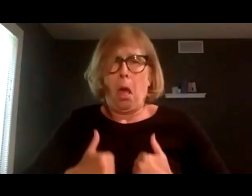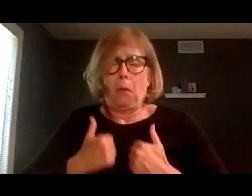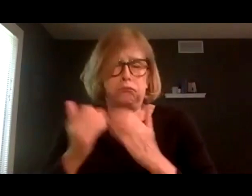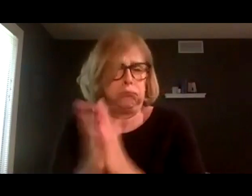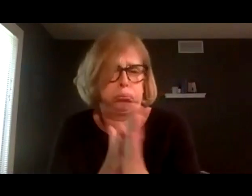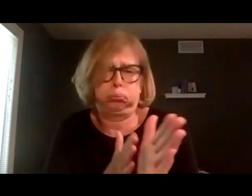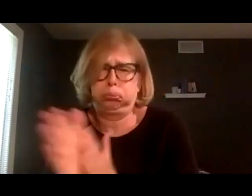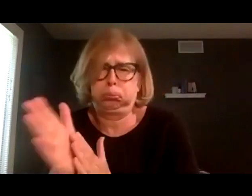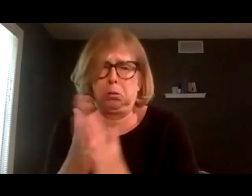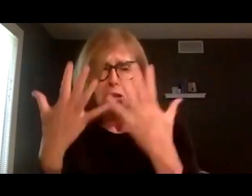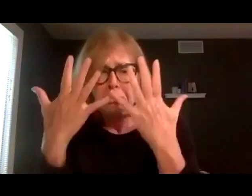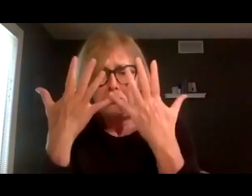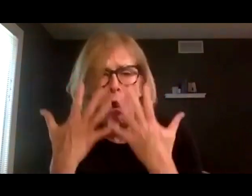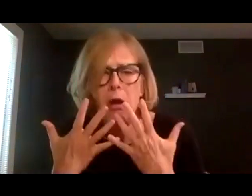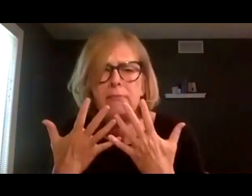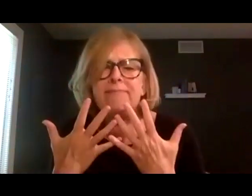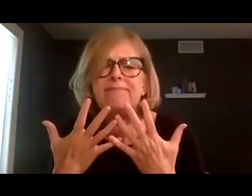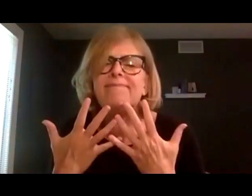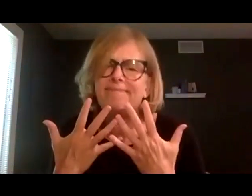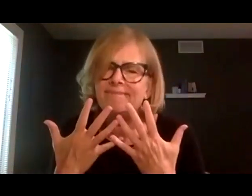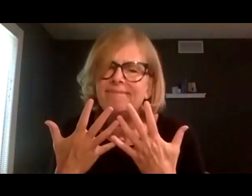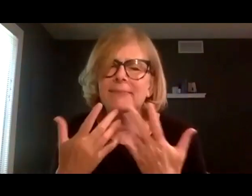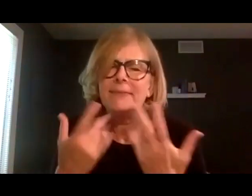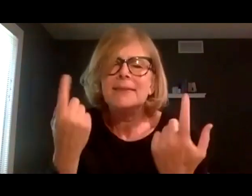discouraged or sad